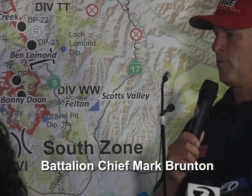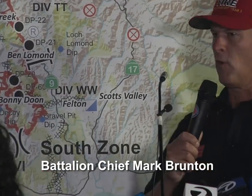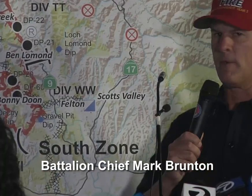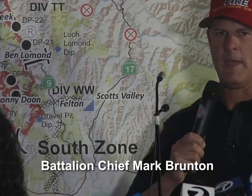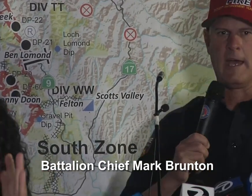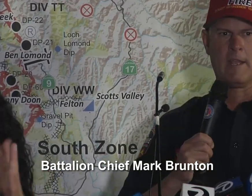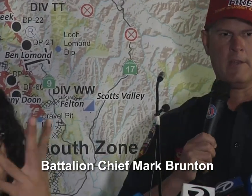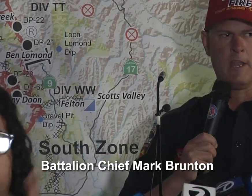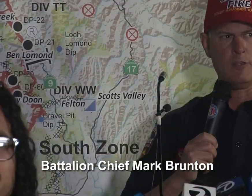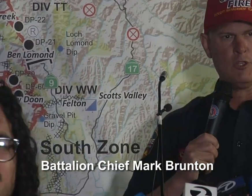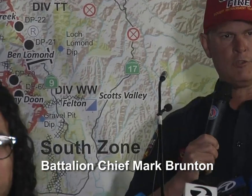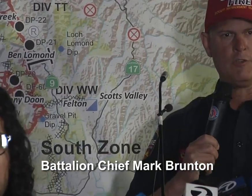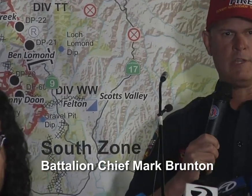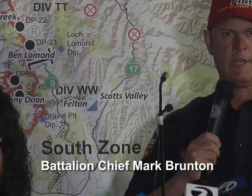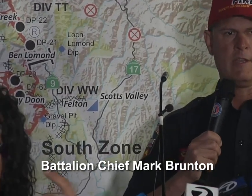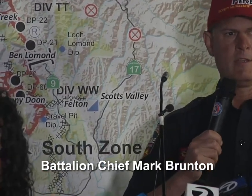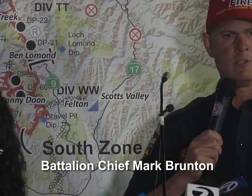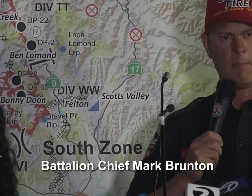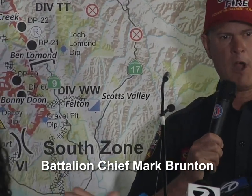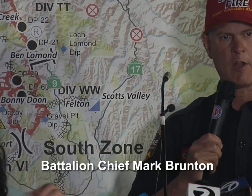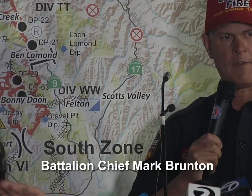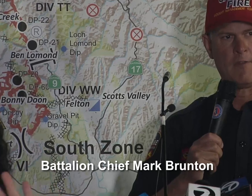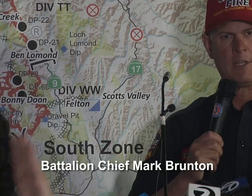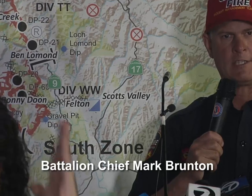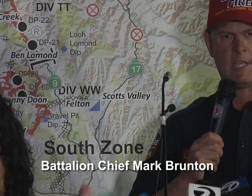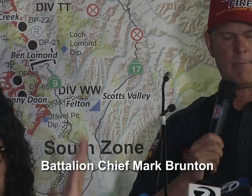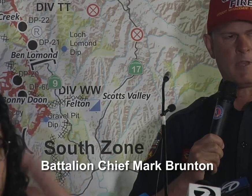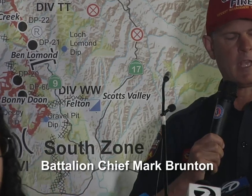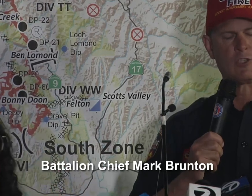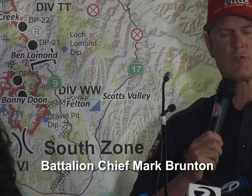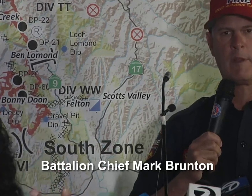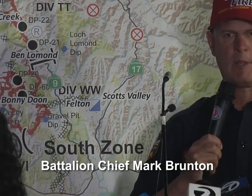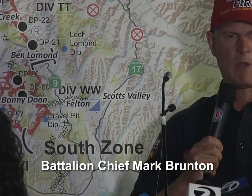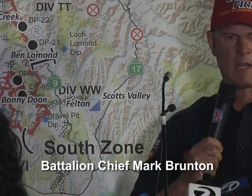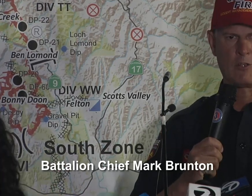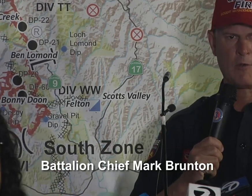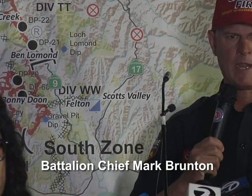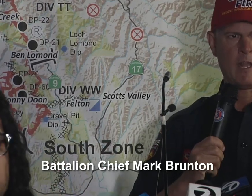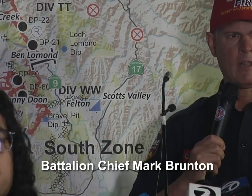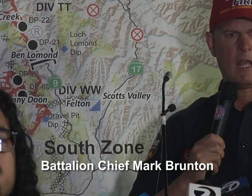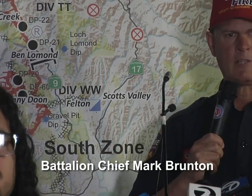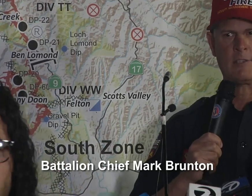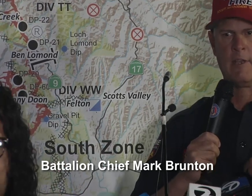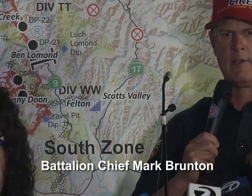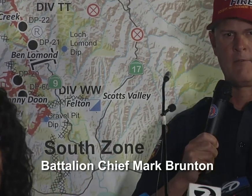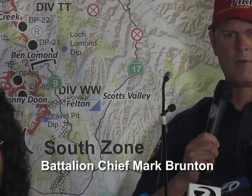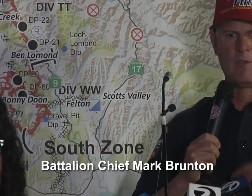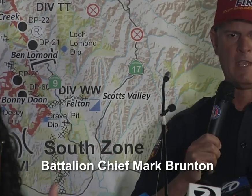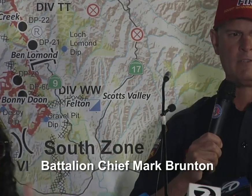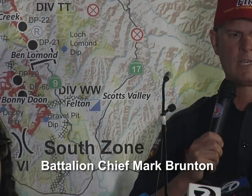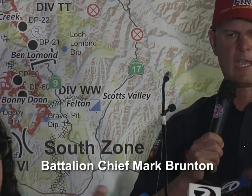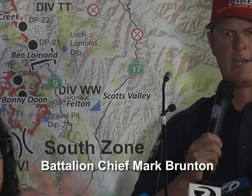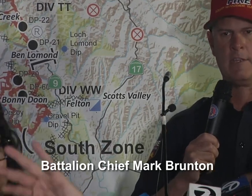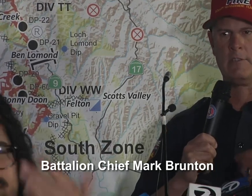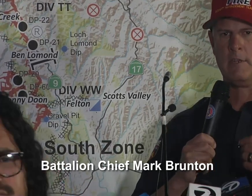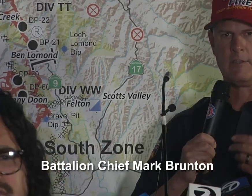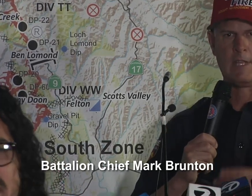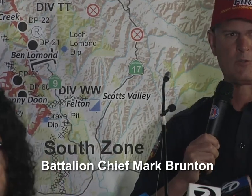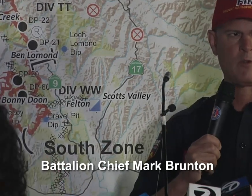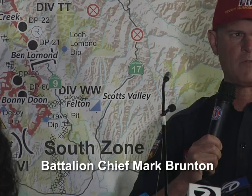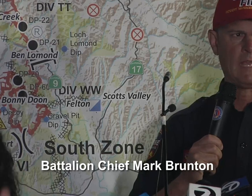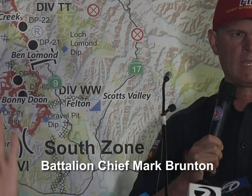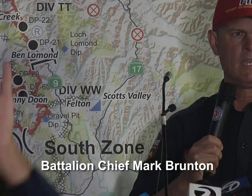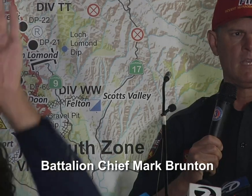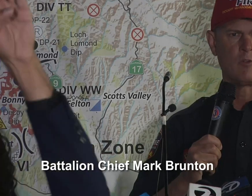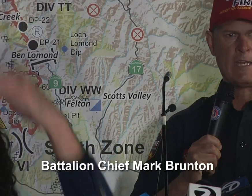So therefore, with that, and due to the topography, very steep, extremely rugged terrain, lots of ravines and canyons and